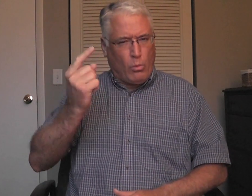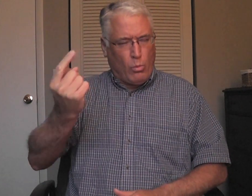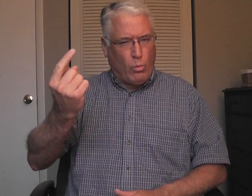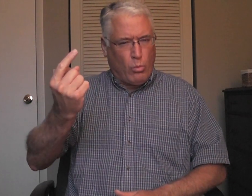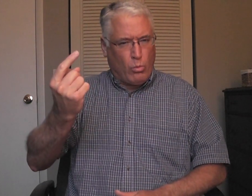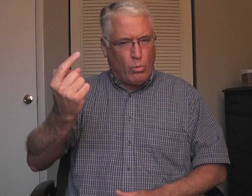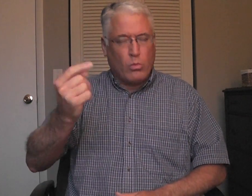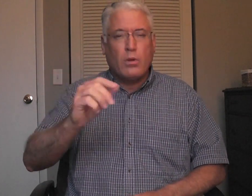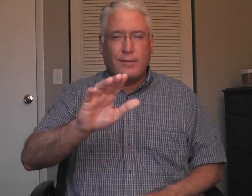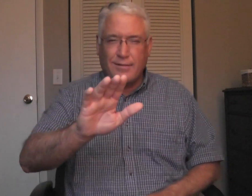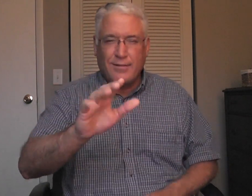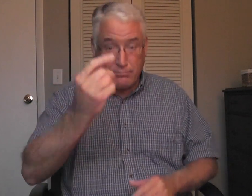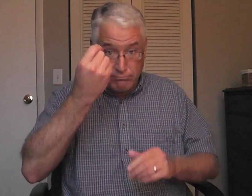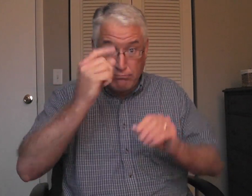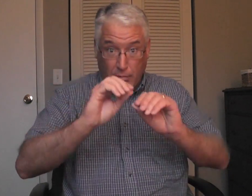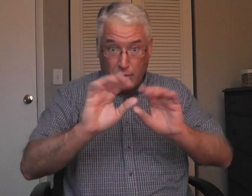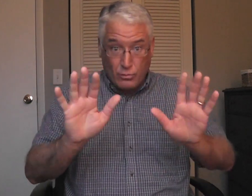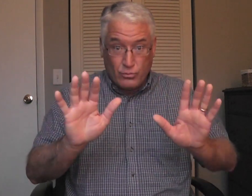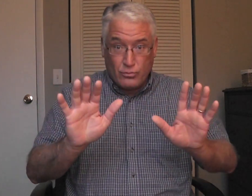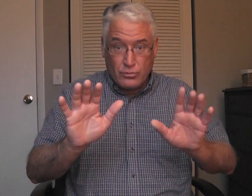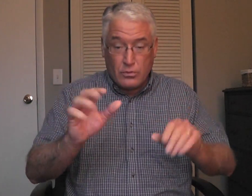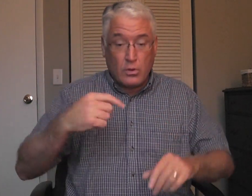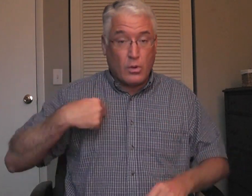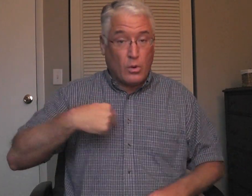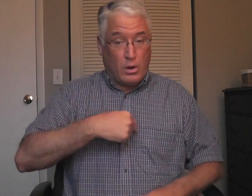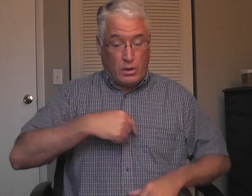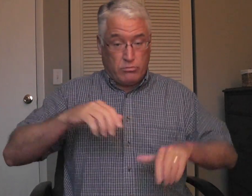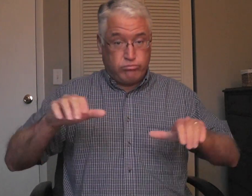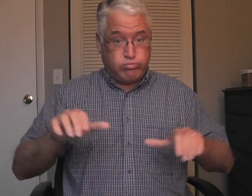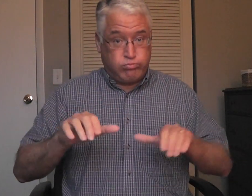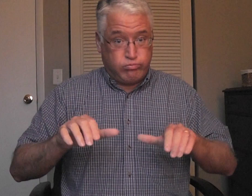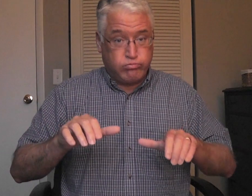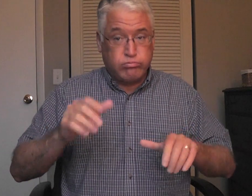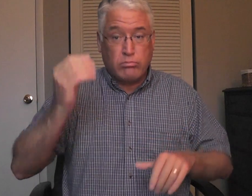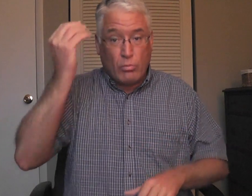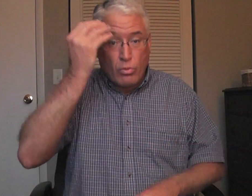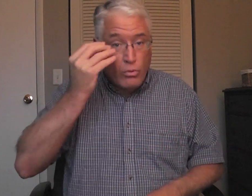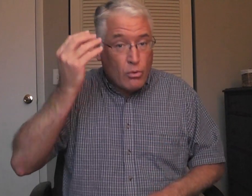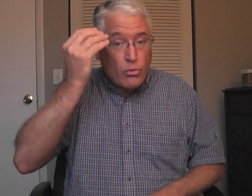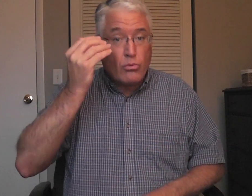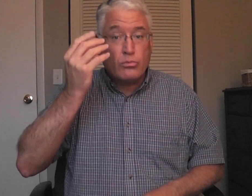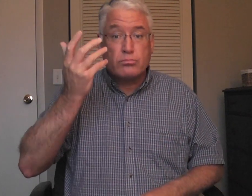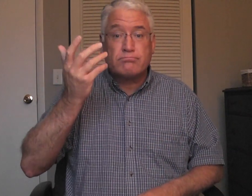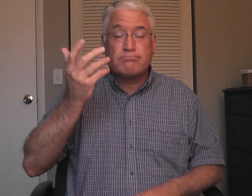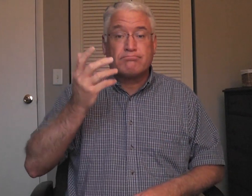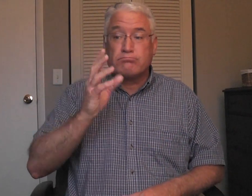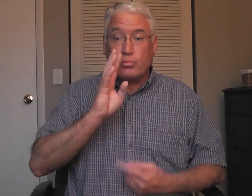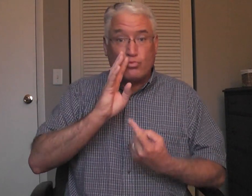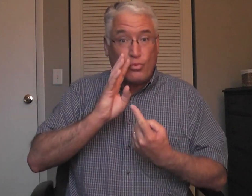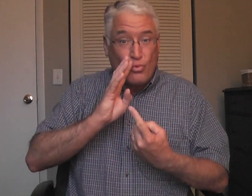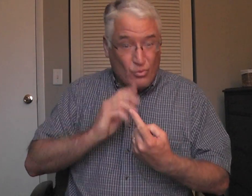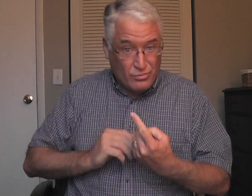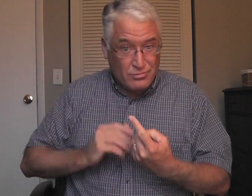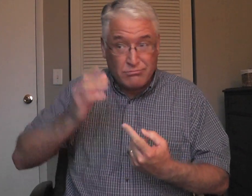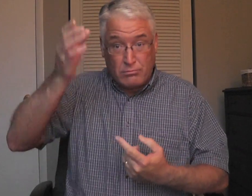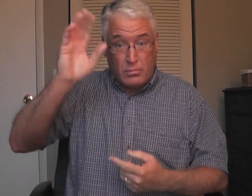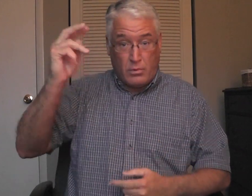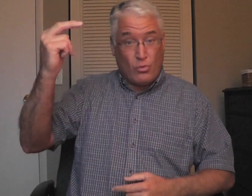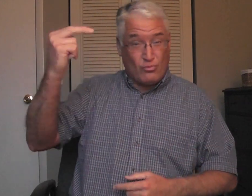was through grace alone. Yes, clearly it is. But what we do, what we think, what we say,